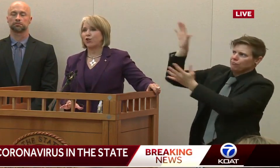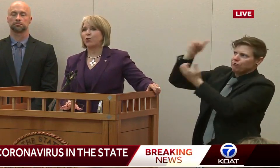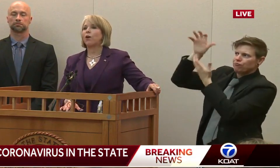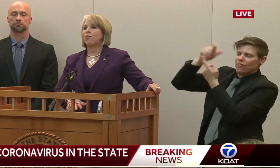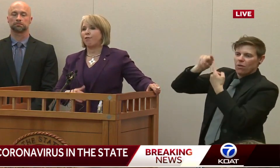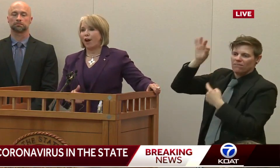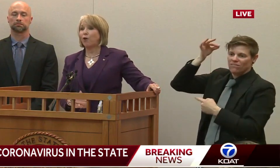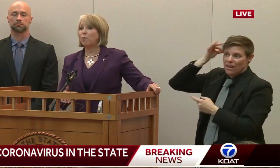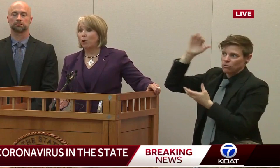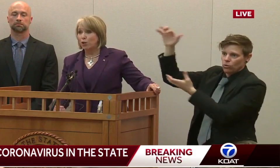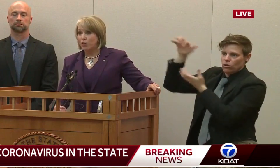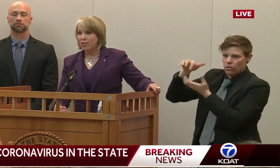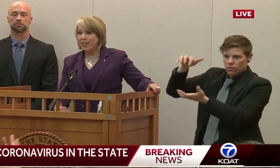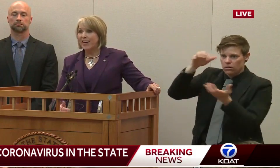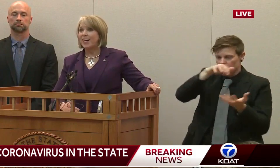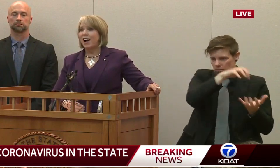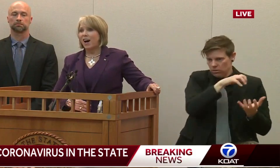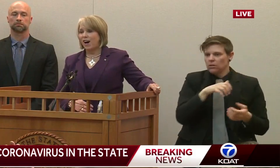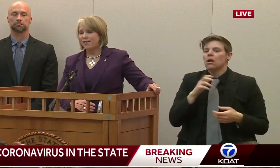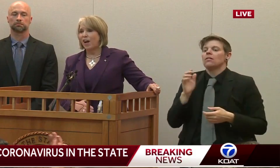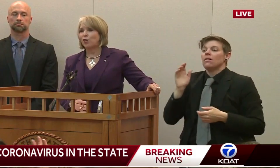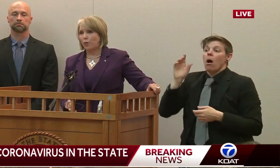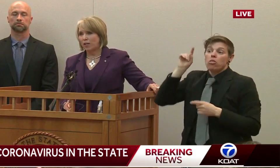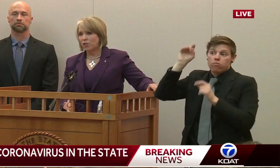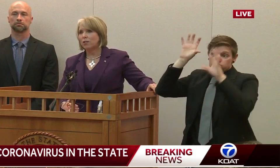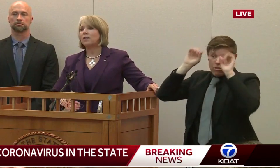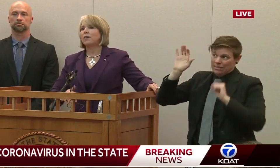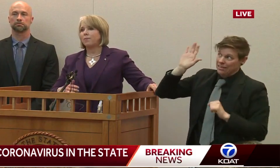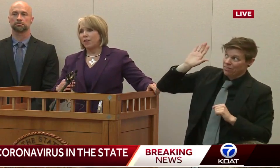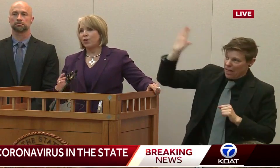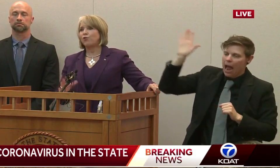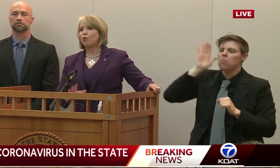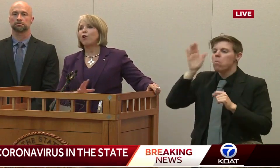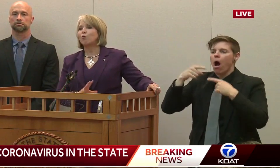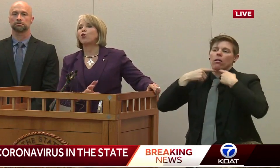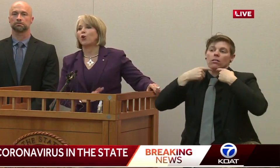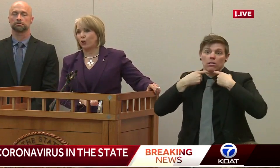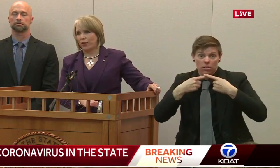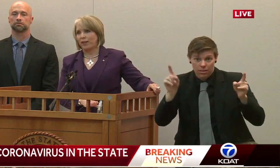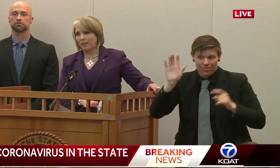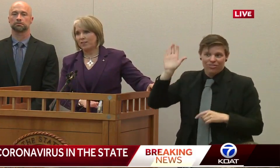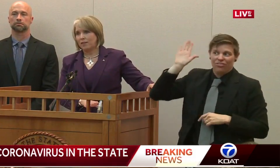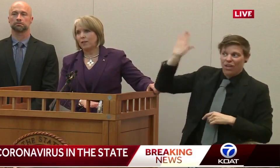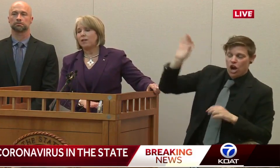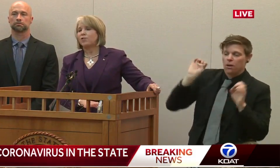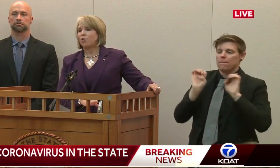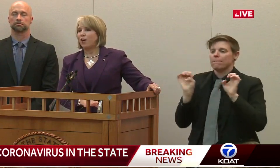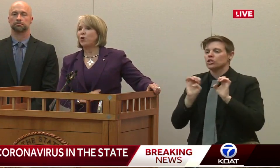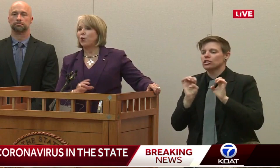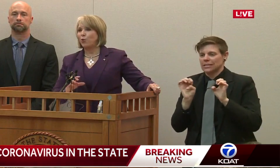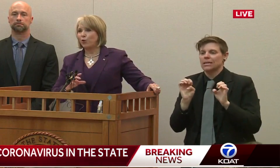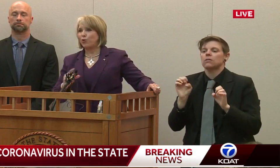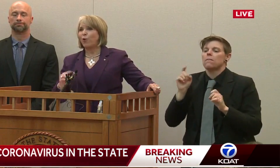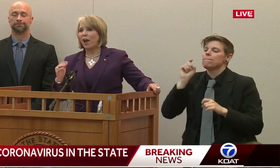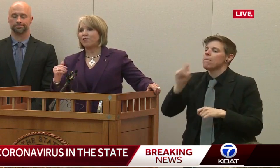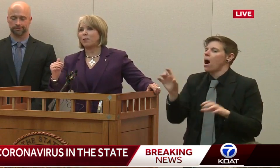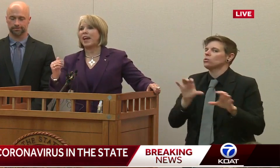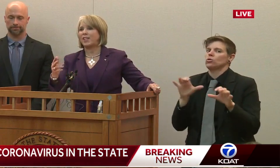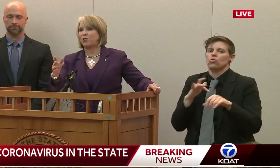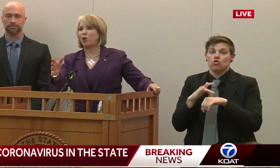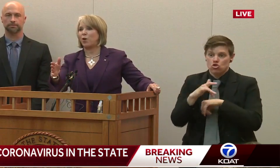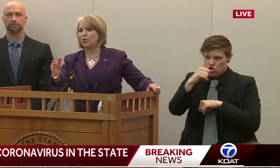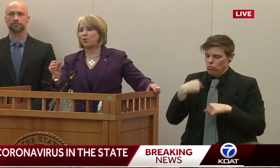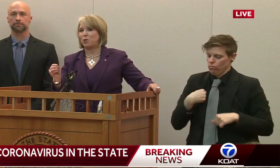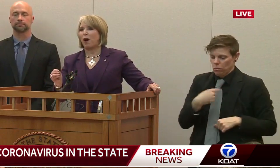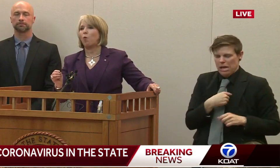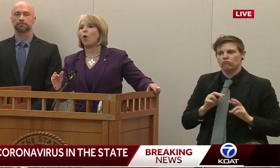is going to issue their emergency declaration. You do those early so that you don't have